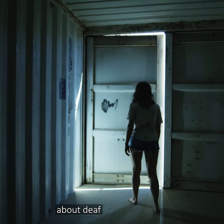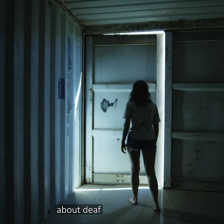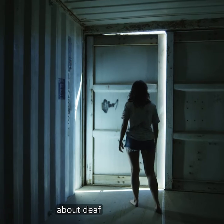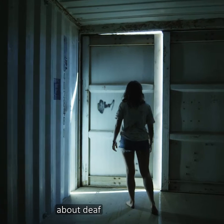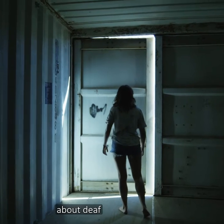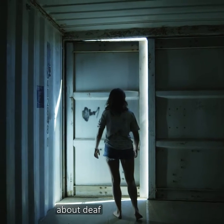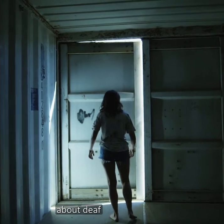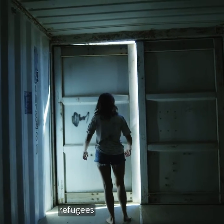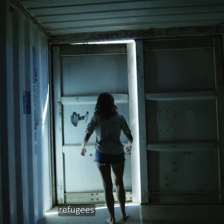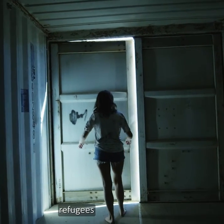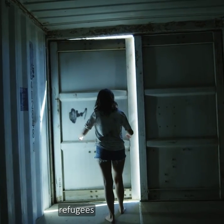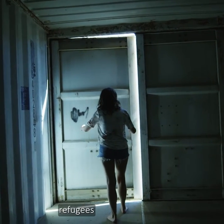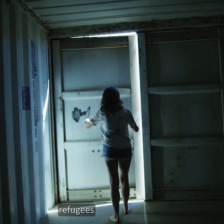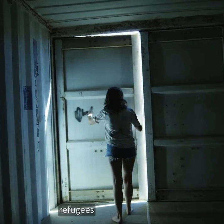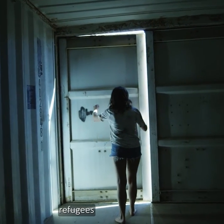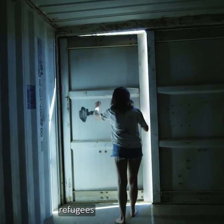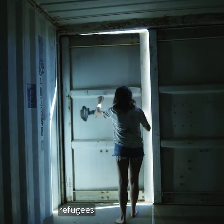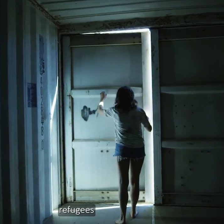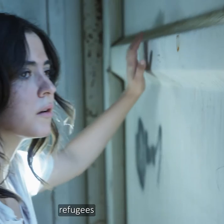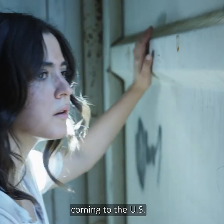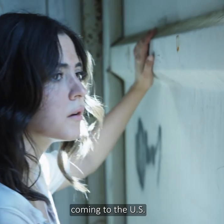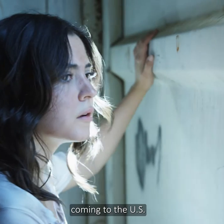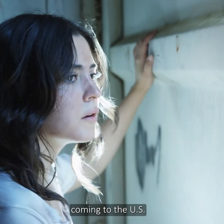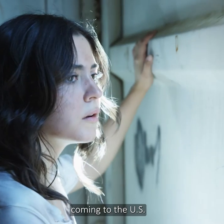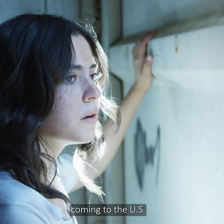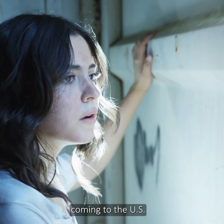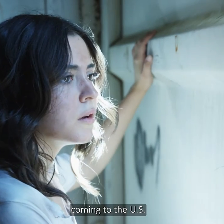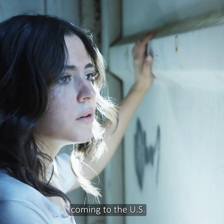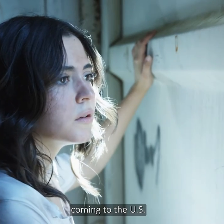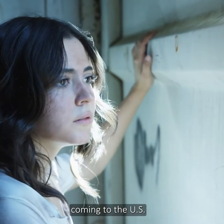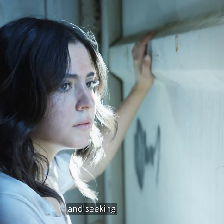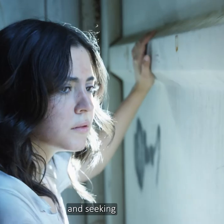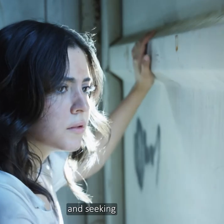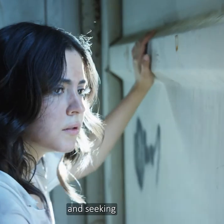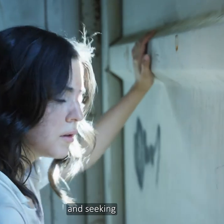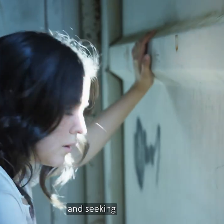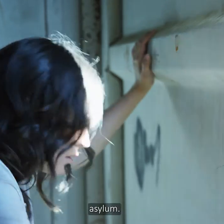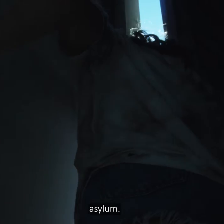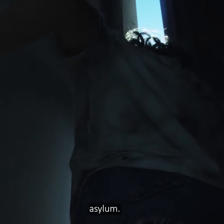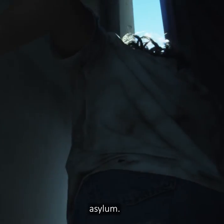deaf refugees coming to the U.S. and seeking asylum.